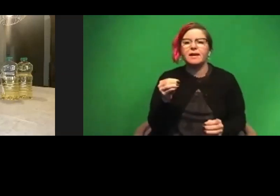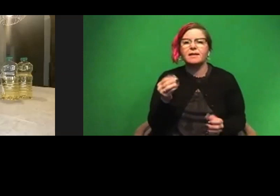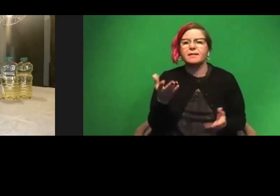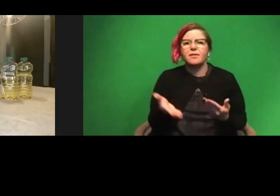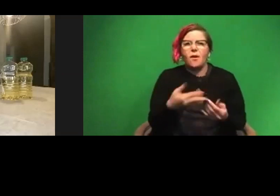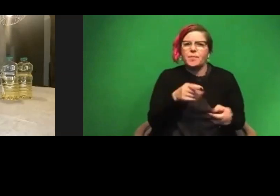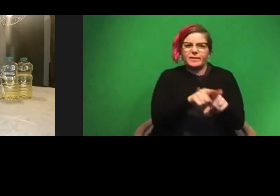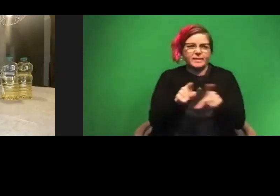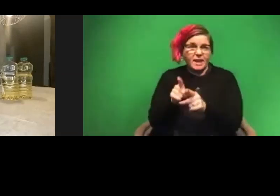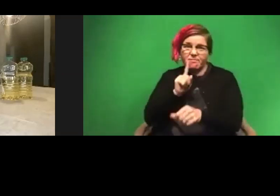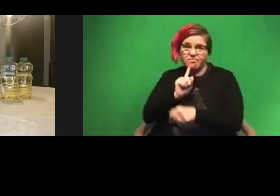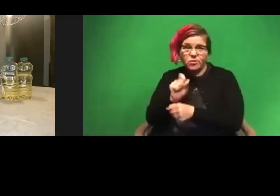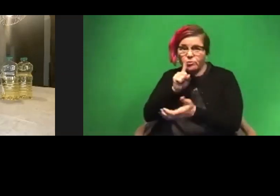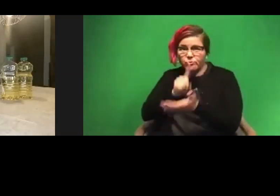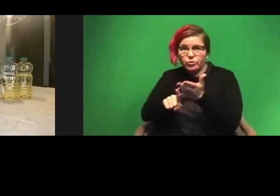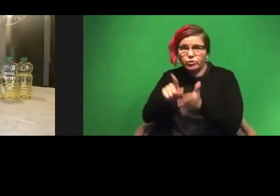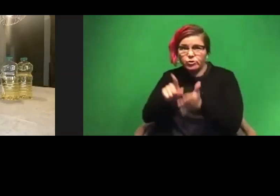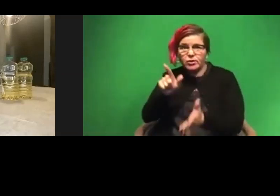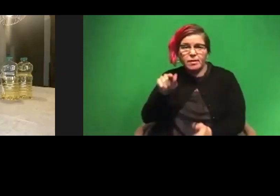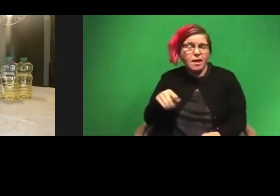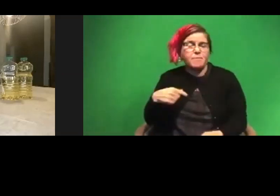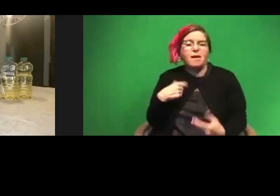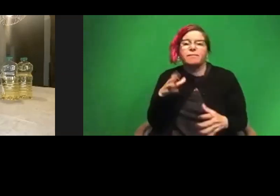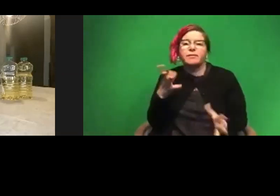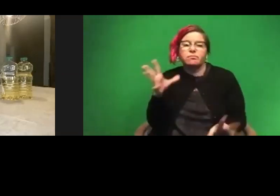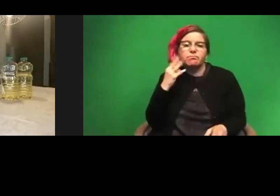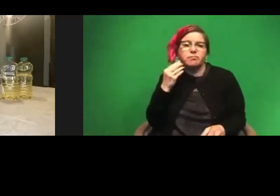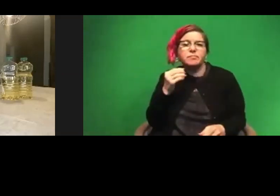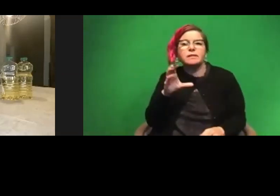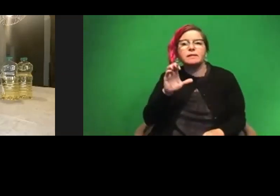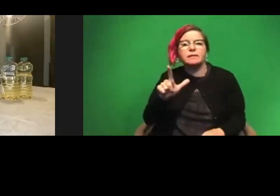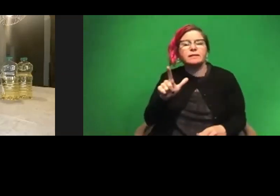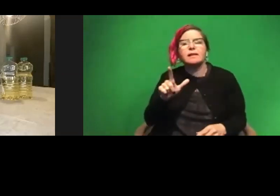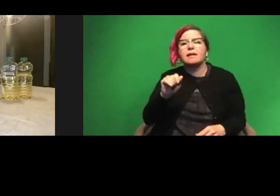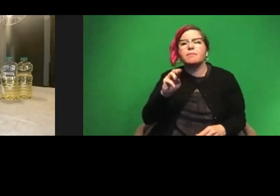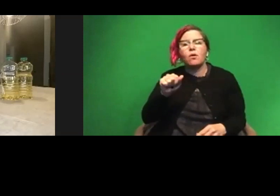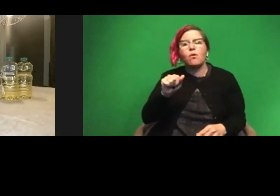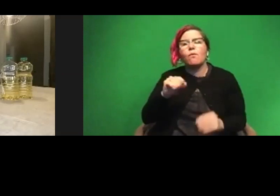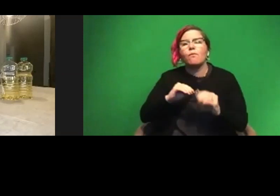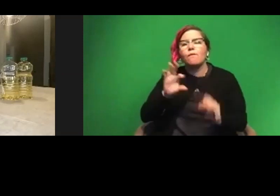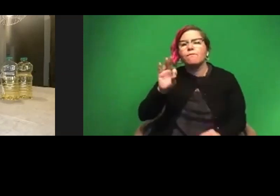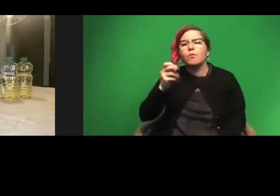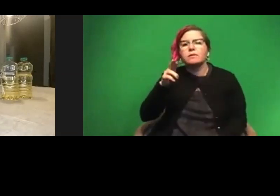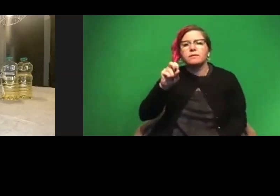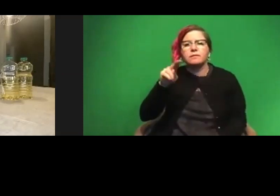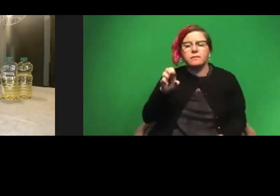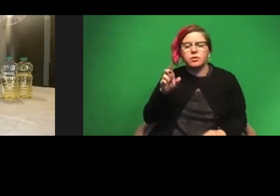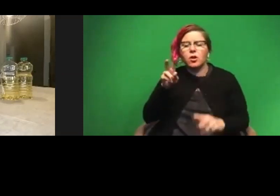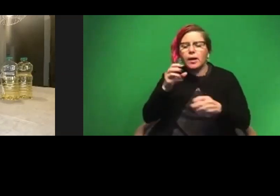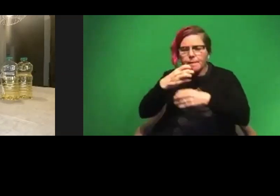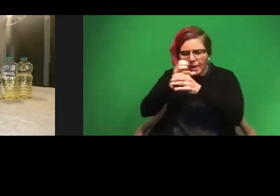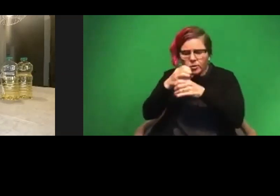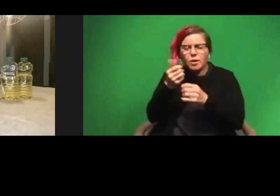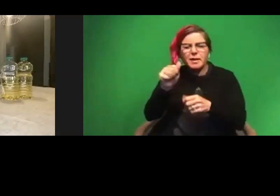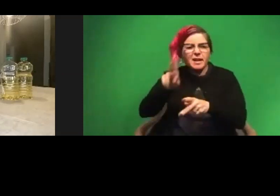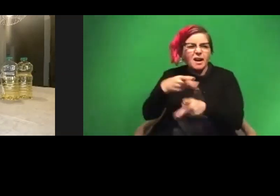real research labs. So I've done a lot of what's called cell immunofluorescence, where you're looking at the microscope at any types of